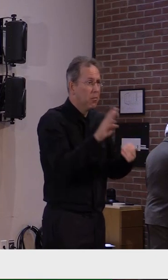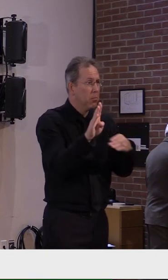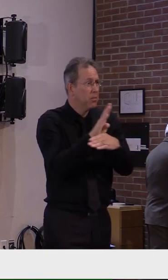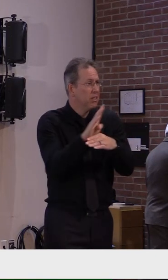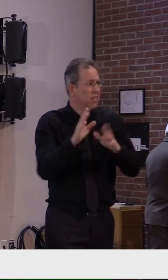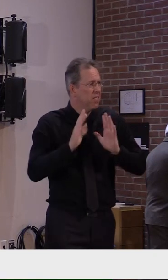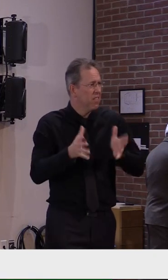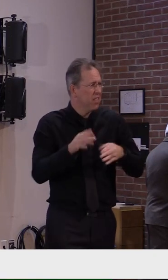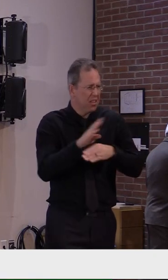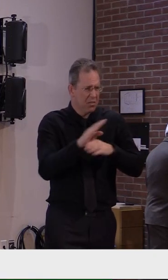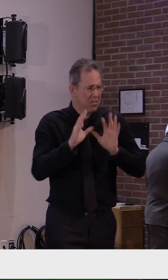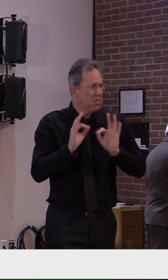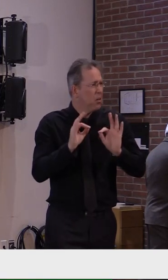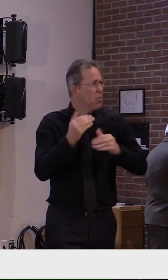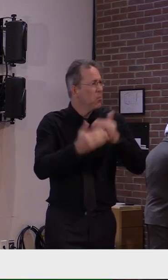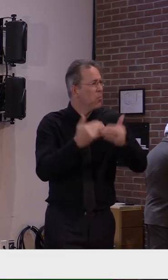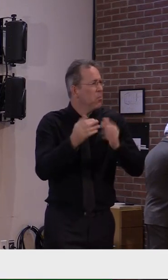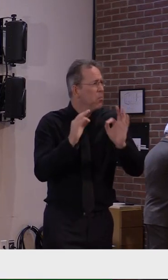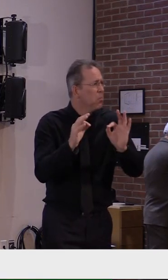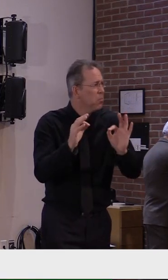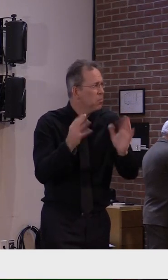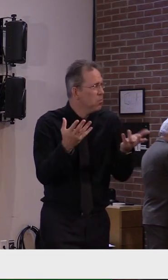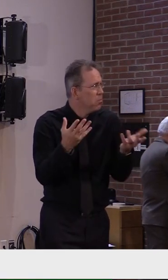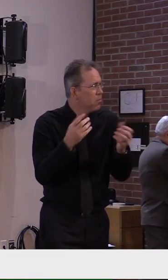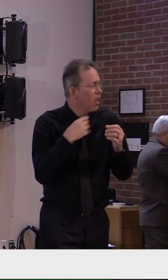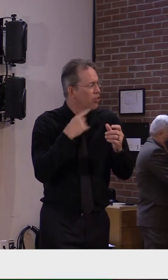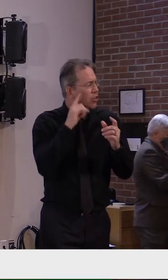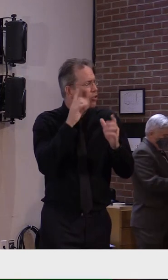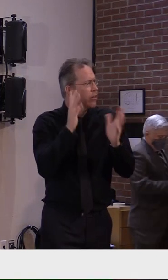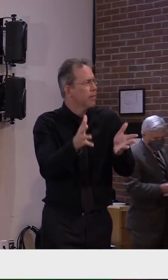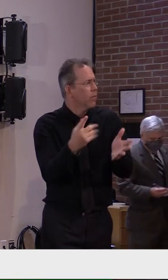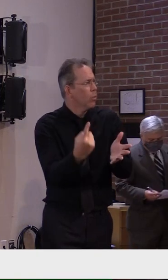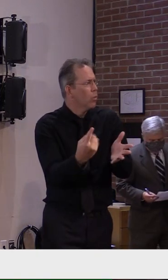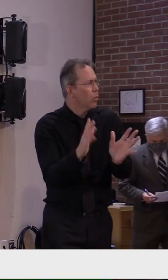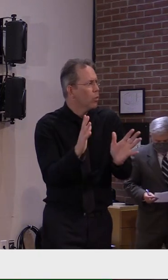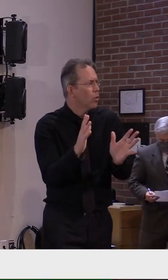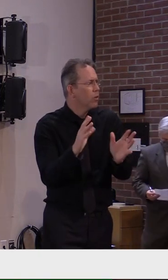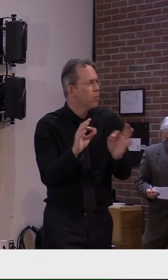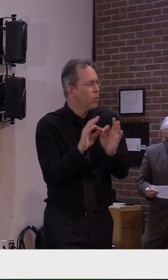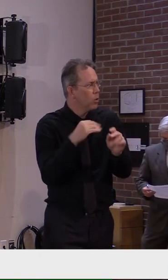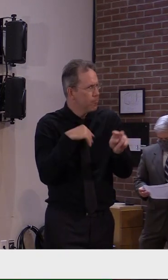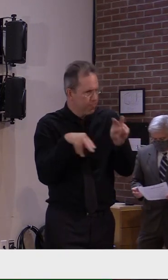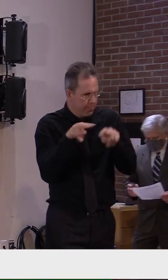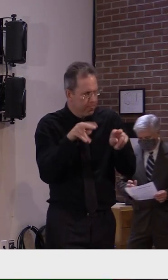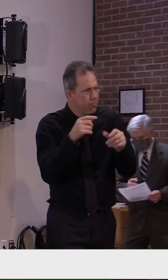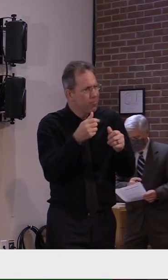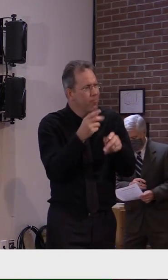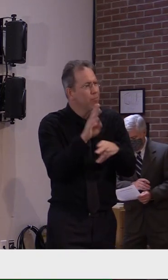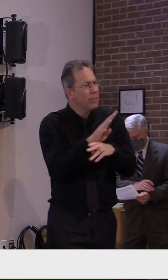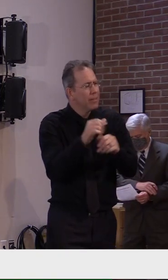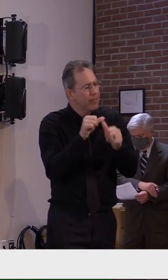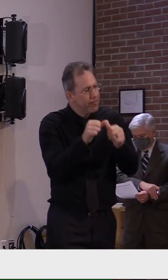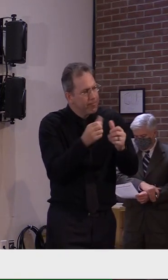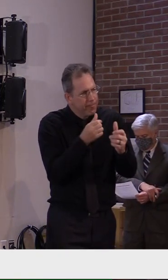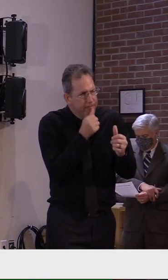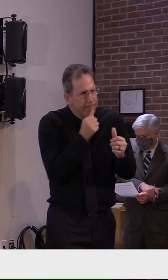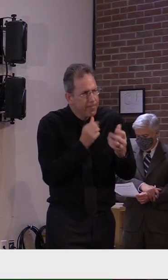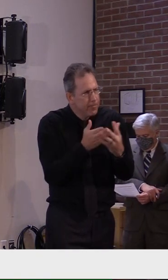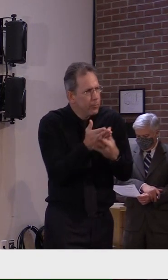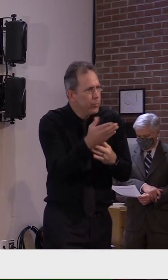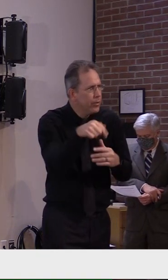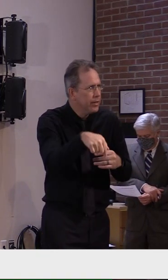I'm very hopeful that we'll get through this. And as frustrating as it is for